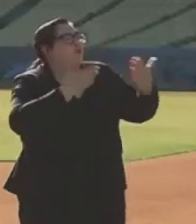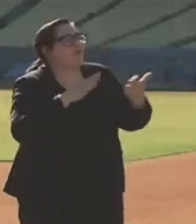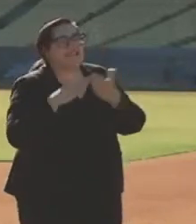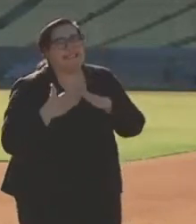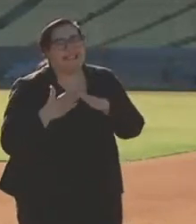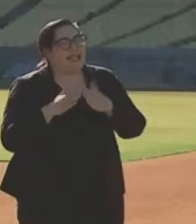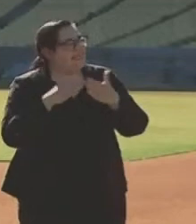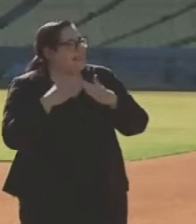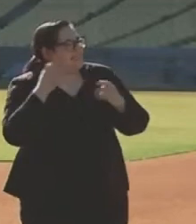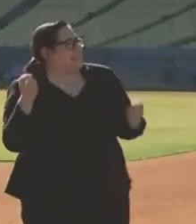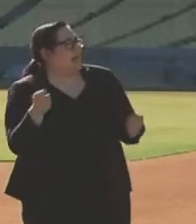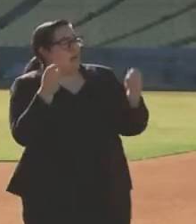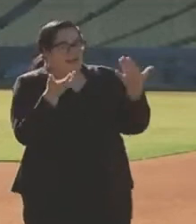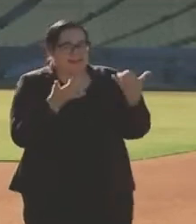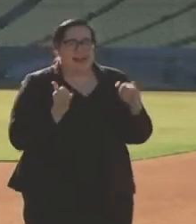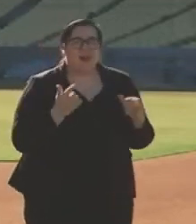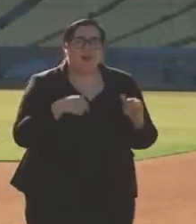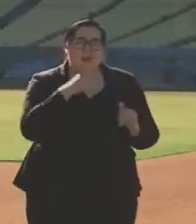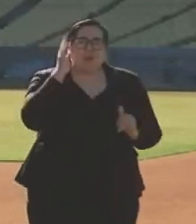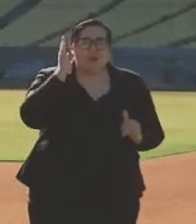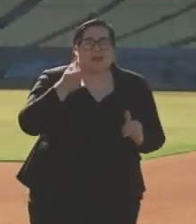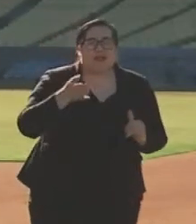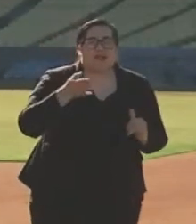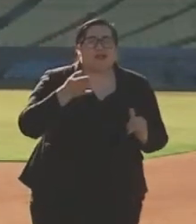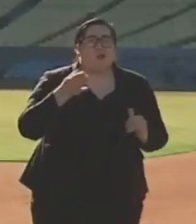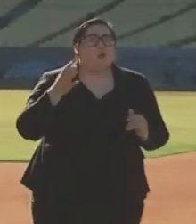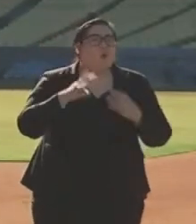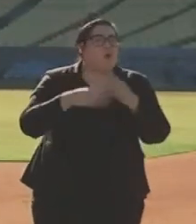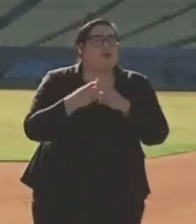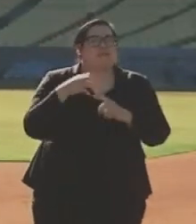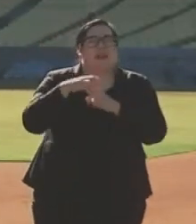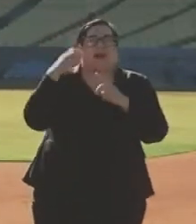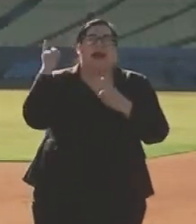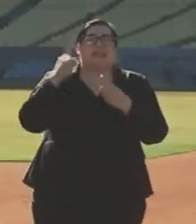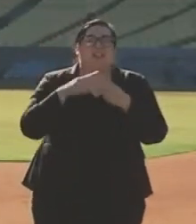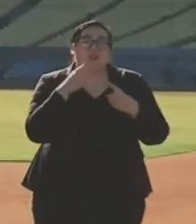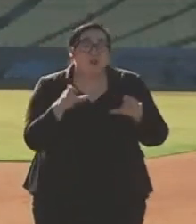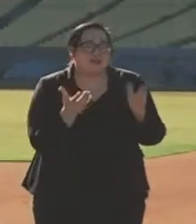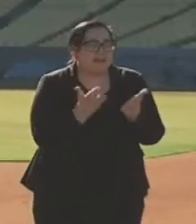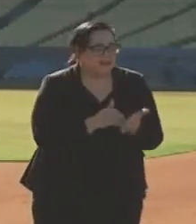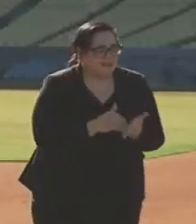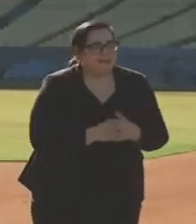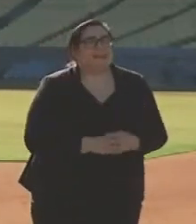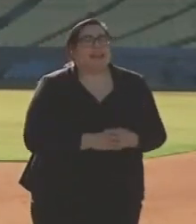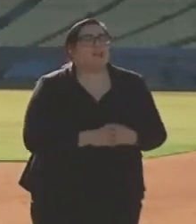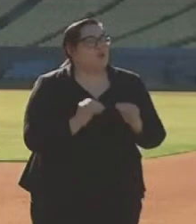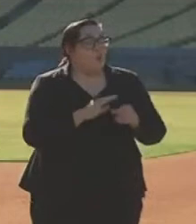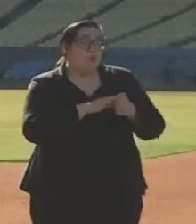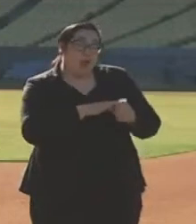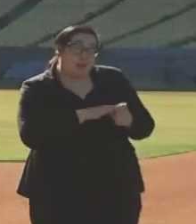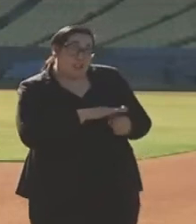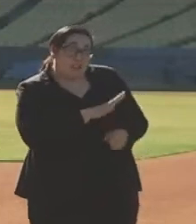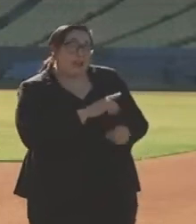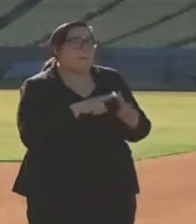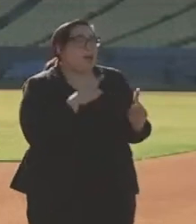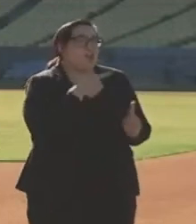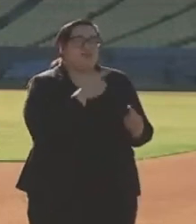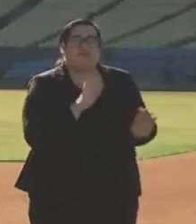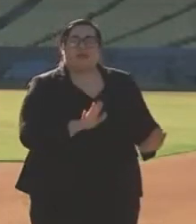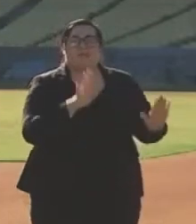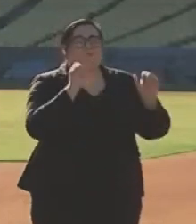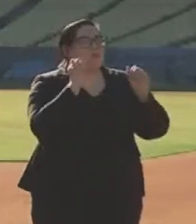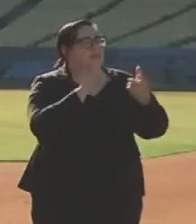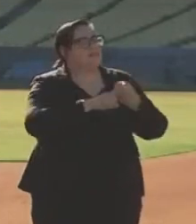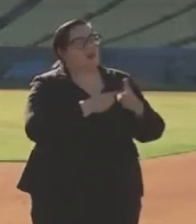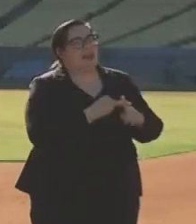a city that's celebrating still that we will be the world champions until we repeat that again. And no pressure for you, Stan, but you have been an amazing